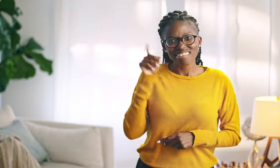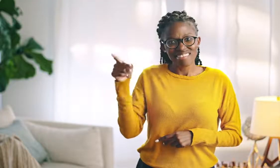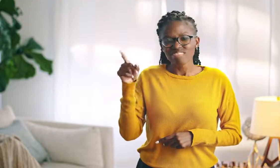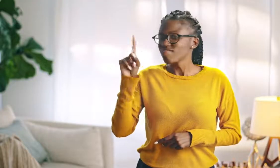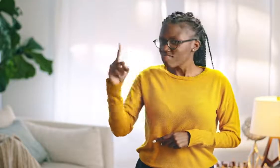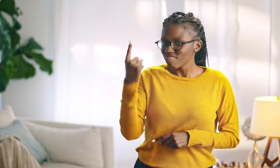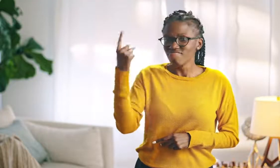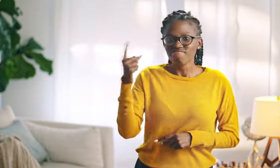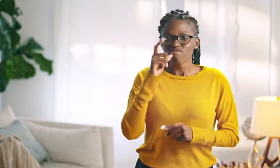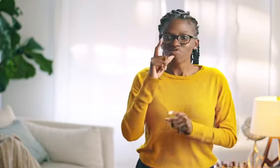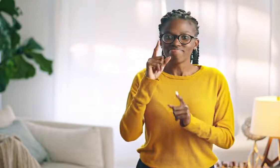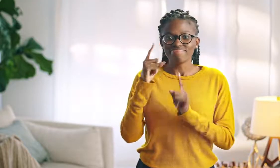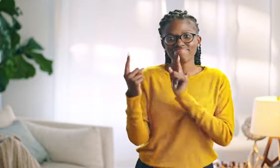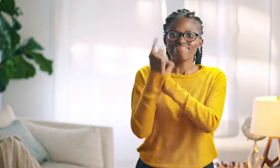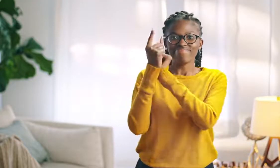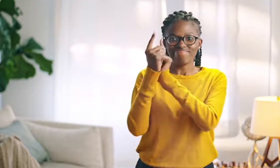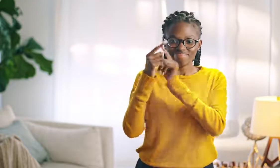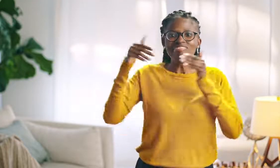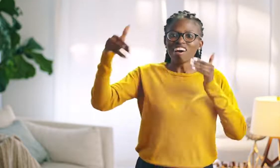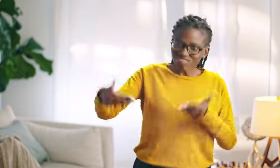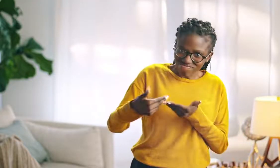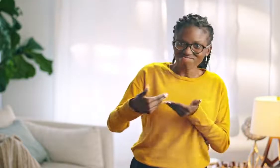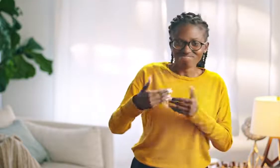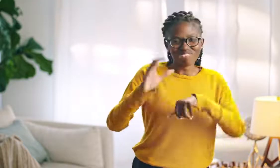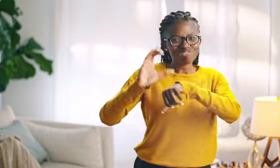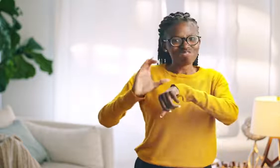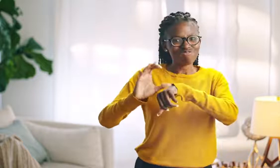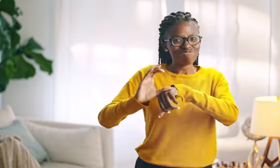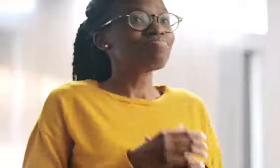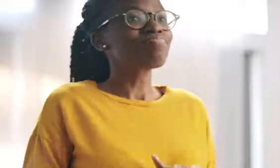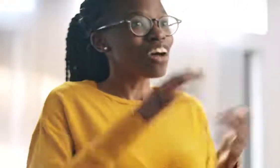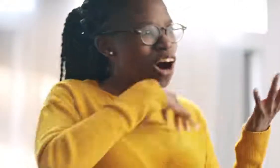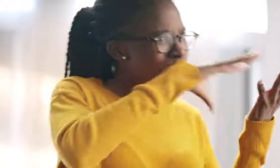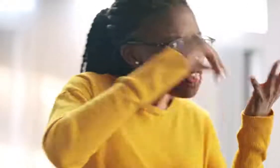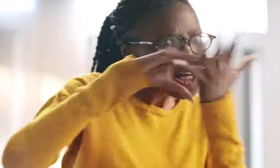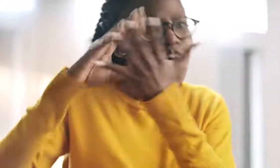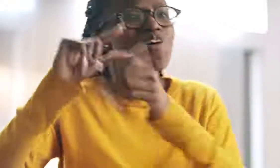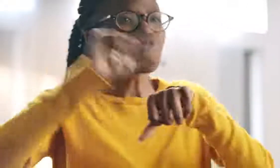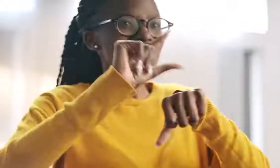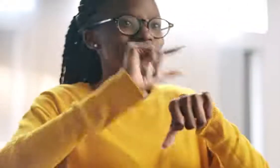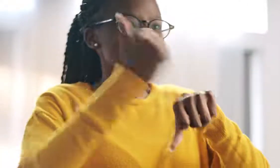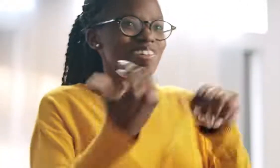She was the first person who really introduced me to the church. I started to learn about the restoration of the gospel.